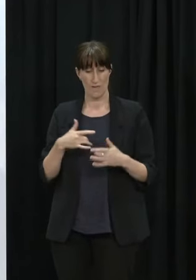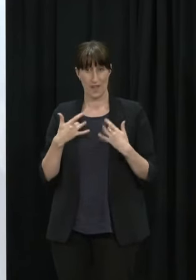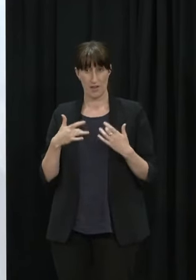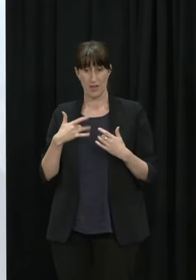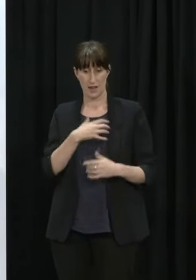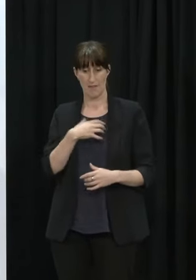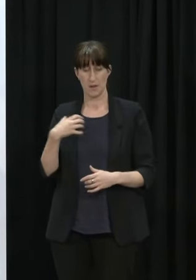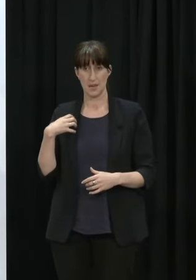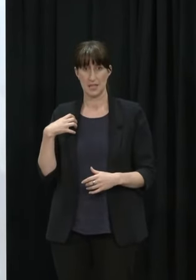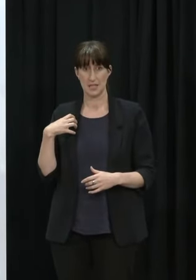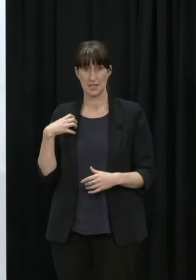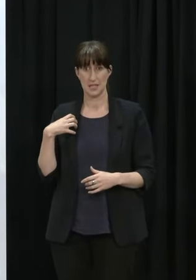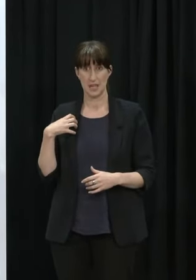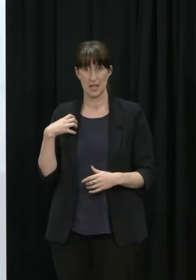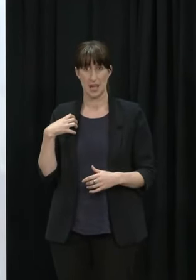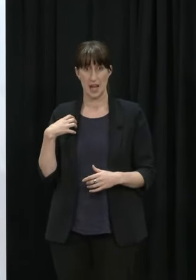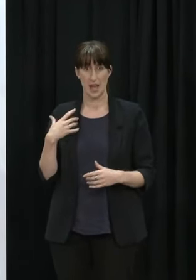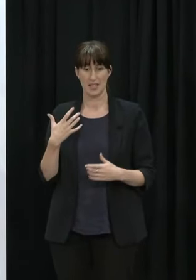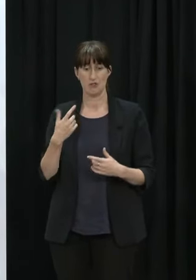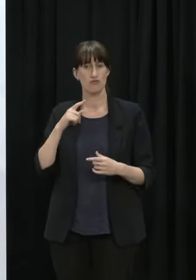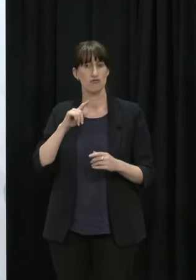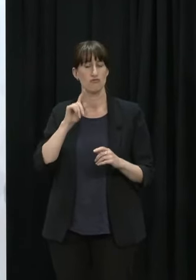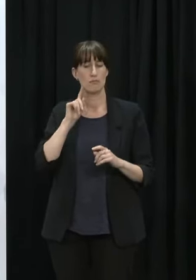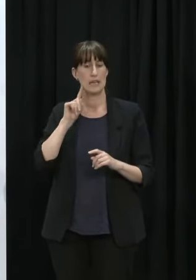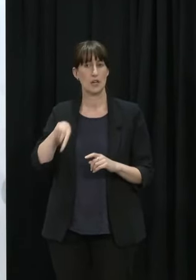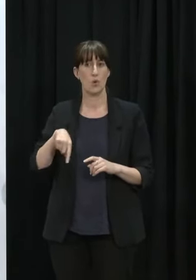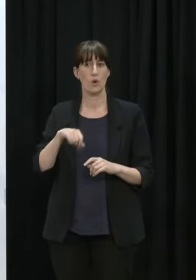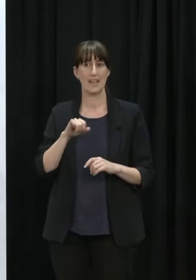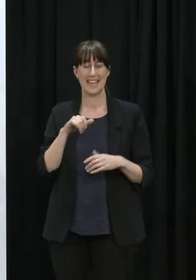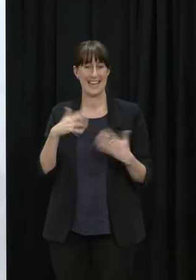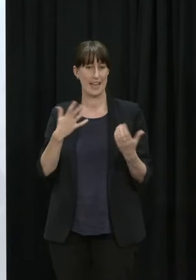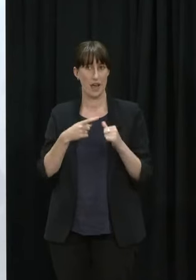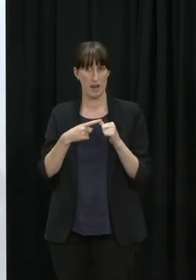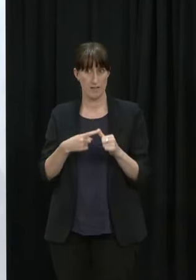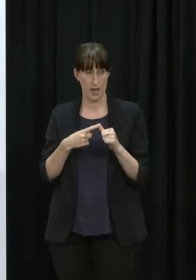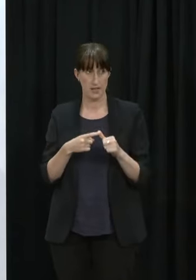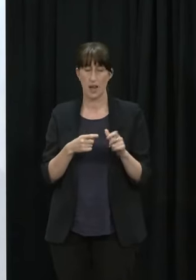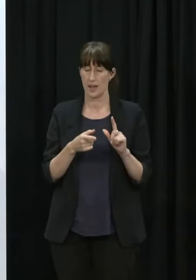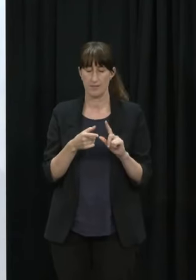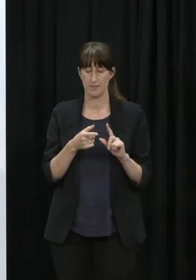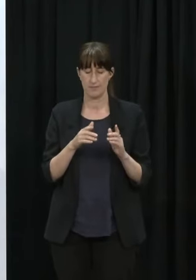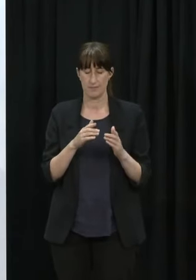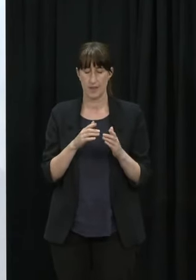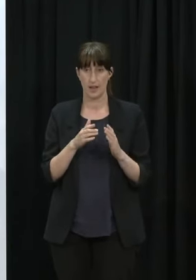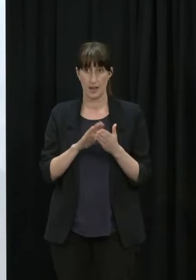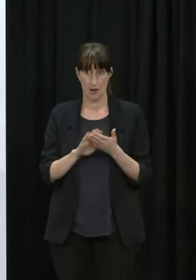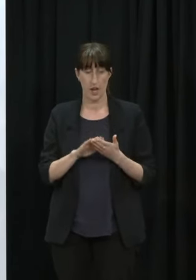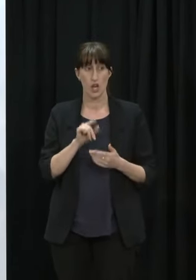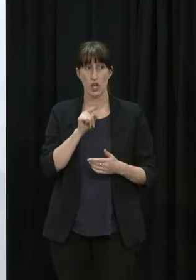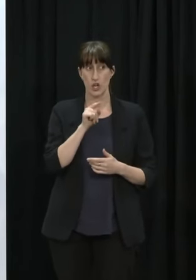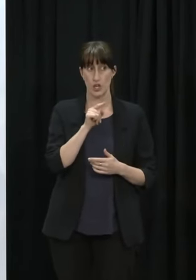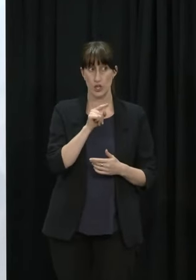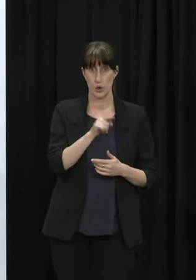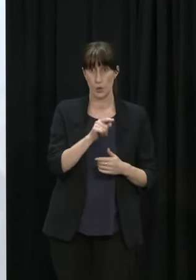that was rejected did you give any advice to the government to